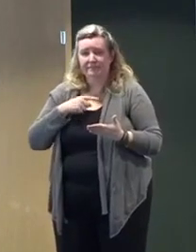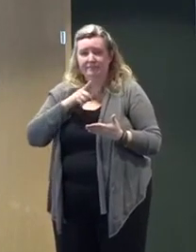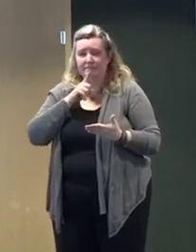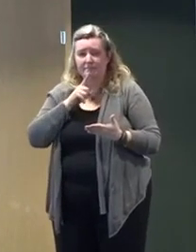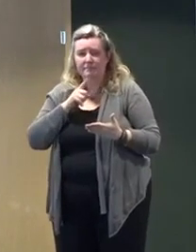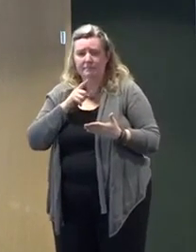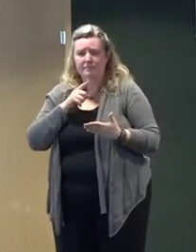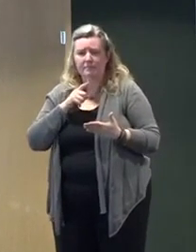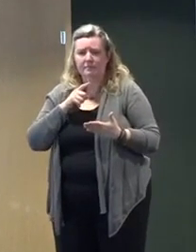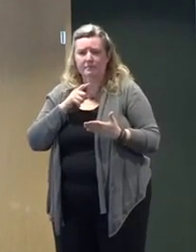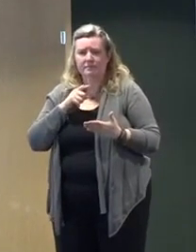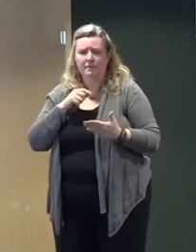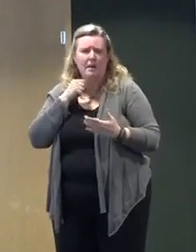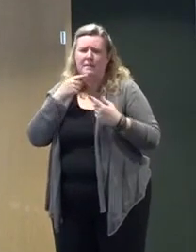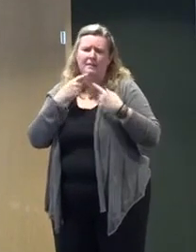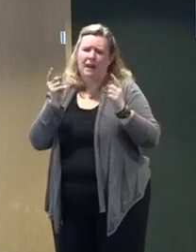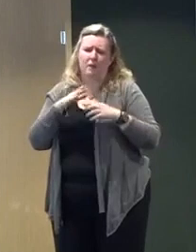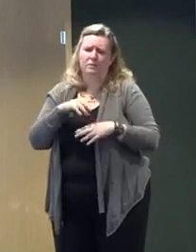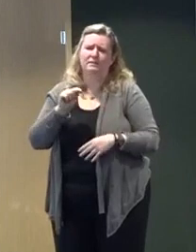where that is.